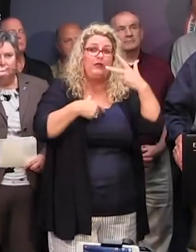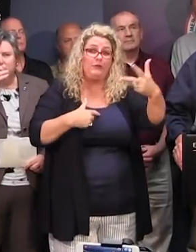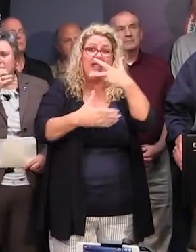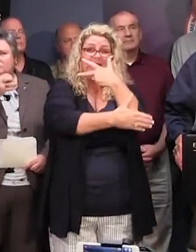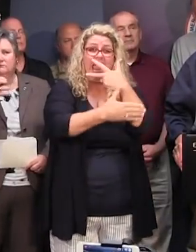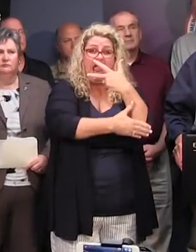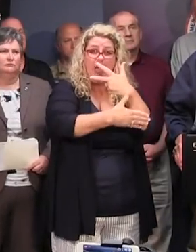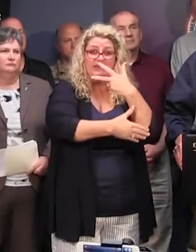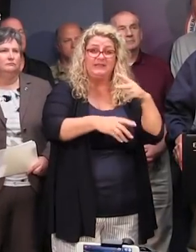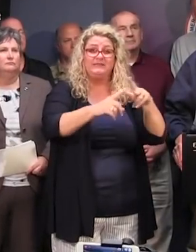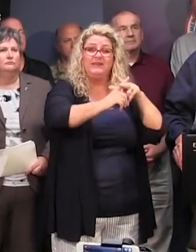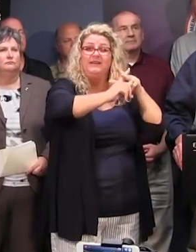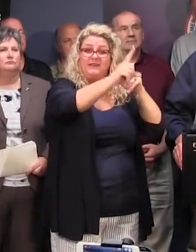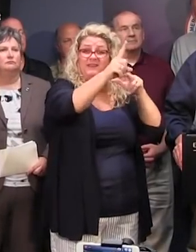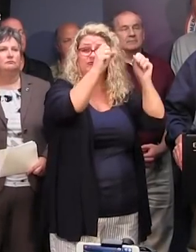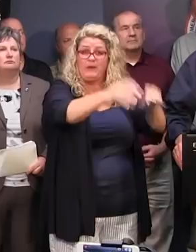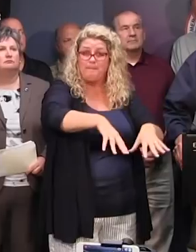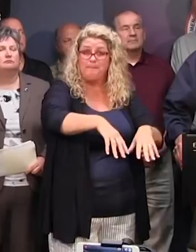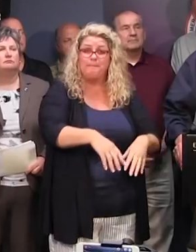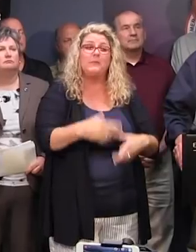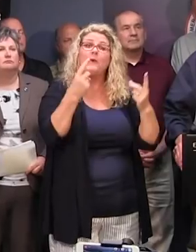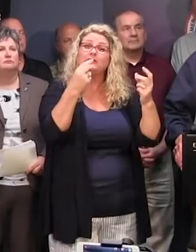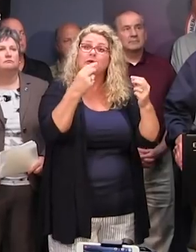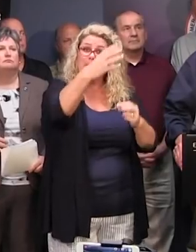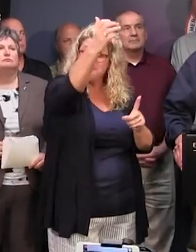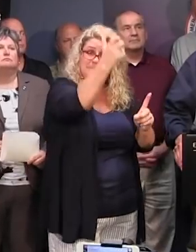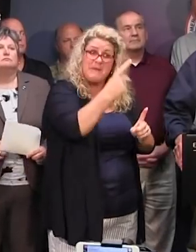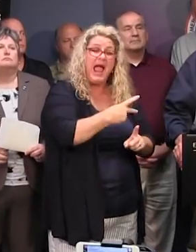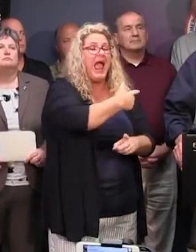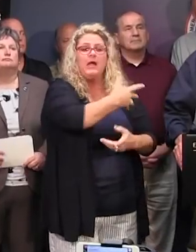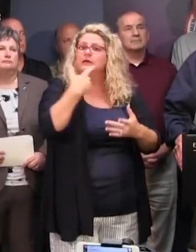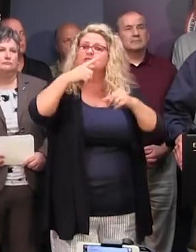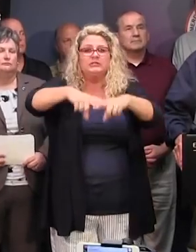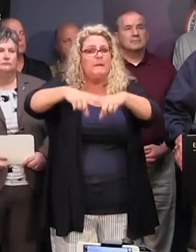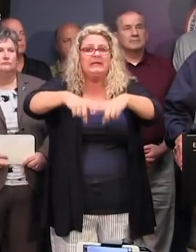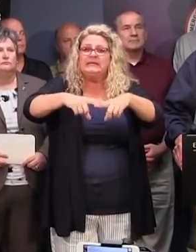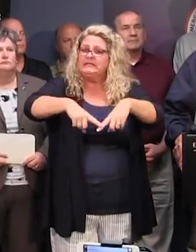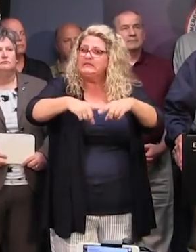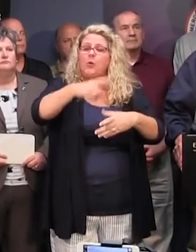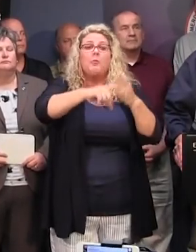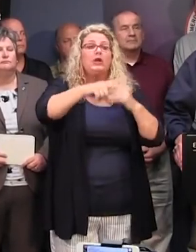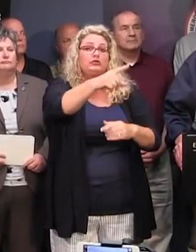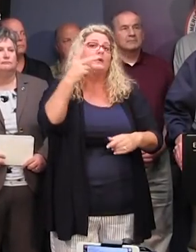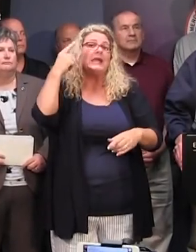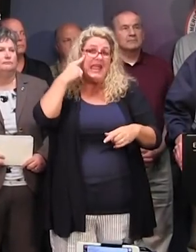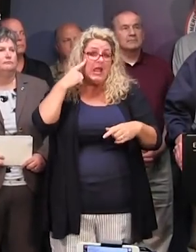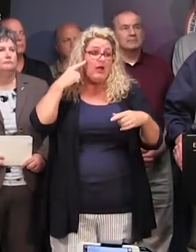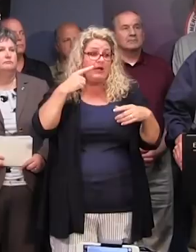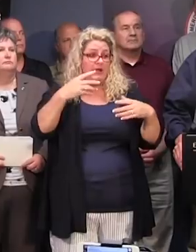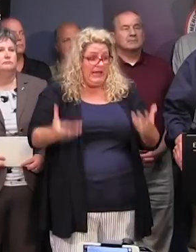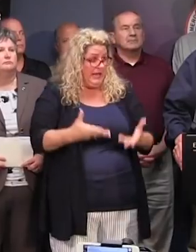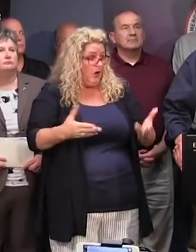concern you might have to put them back in? Will you put them back in? Everything depends on the facts. Everything that we do, every word you hear spoken from here is